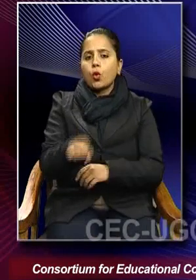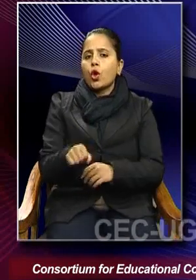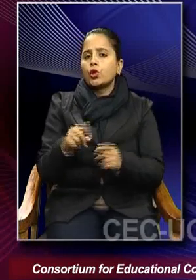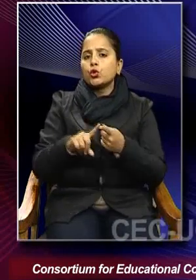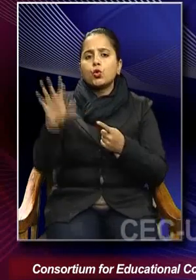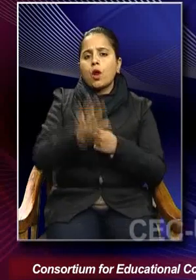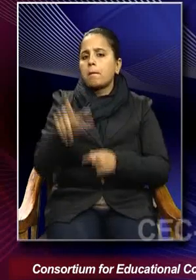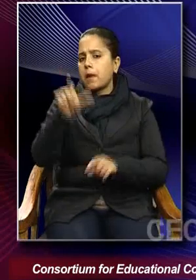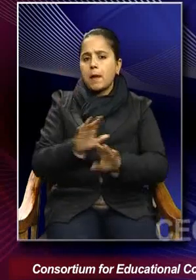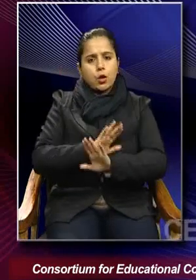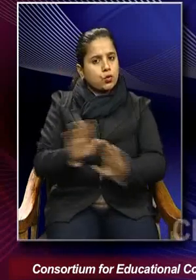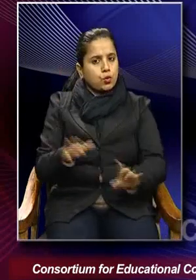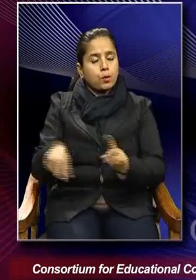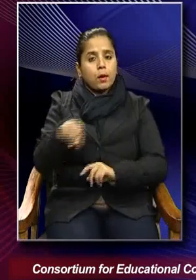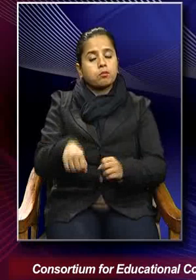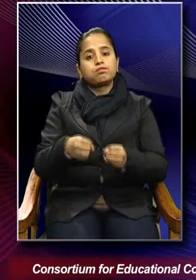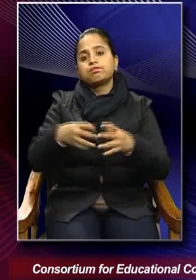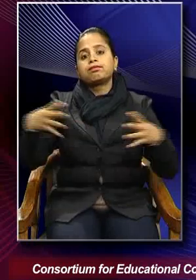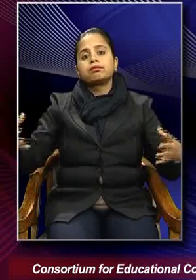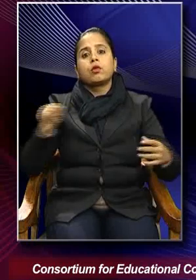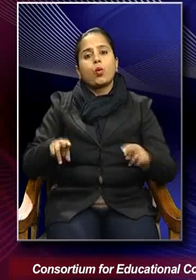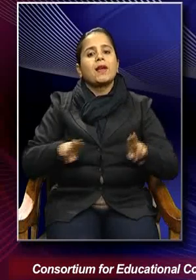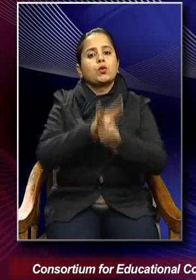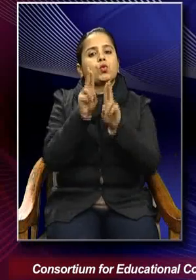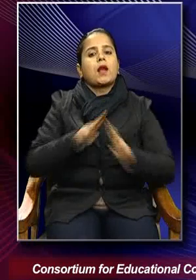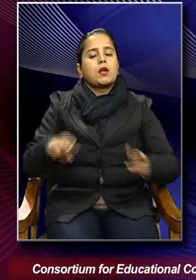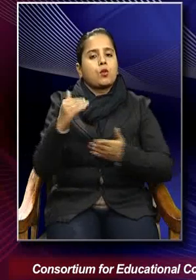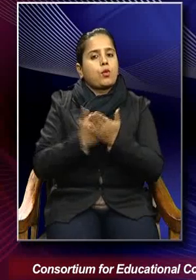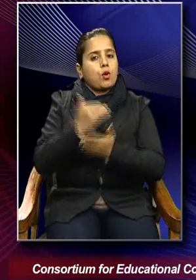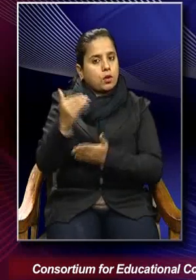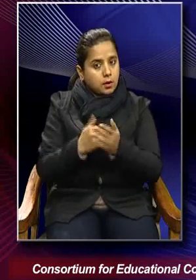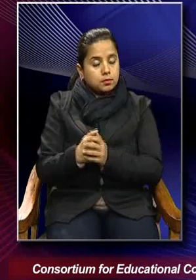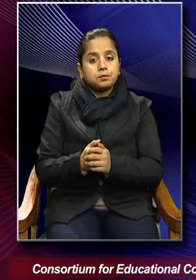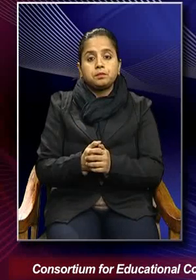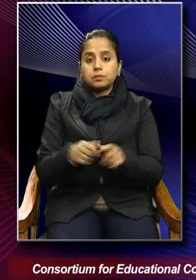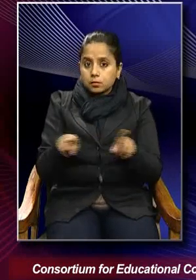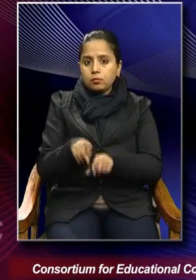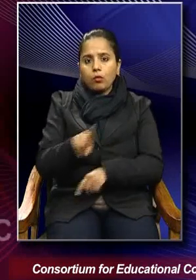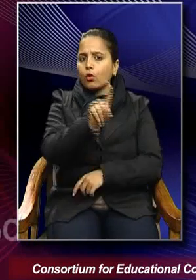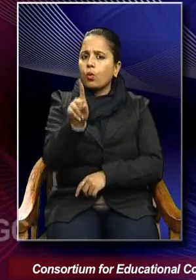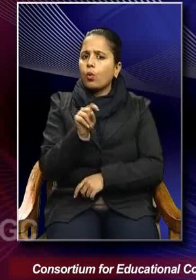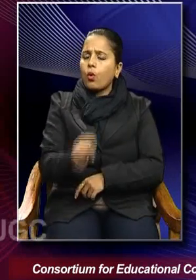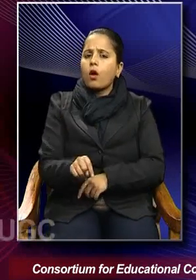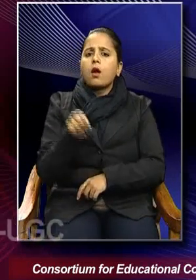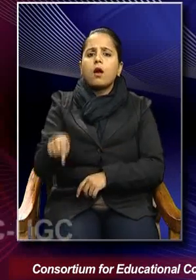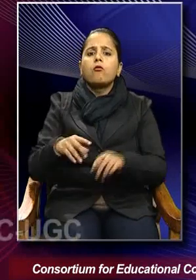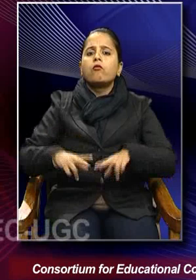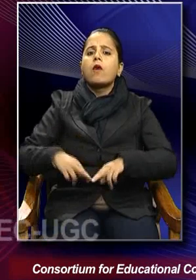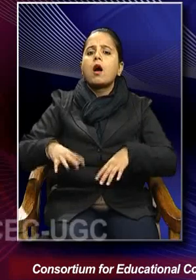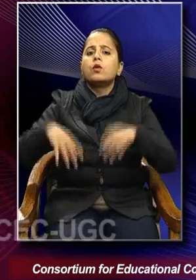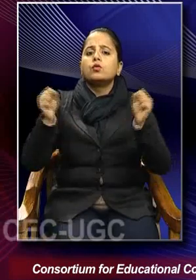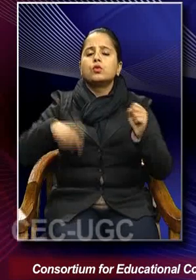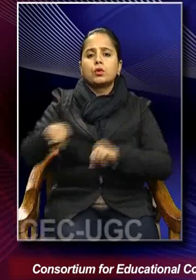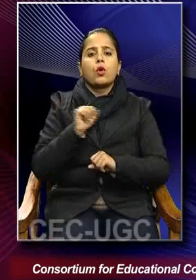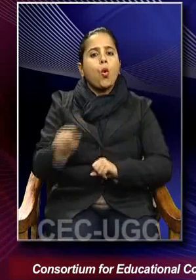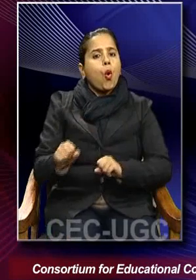peoples, which enlarged its international program and questioned the foundations of the Westphalia